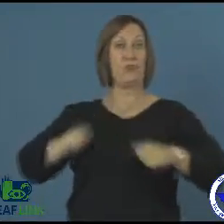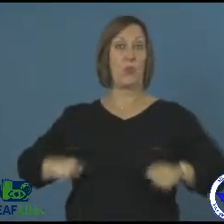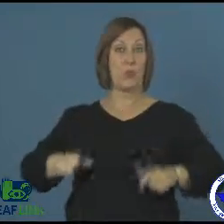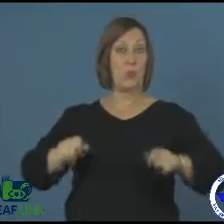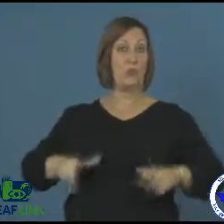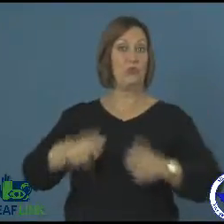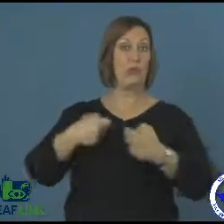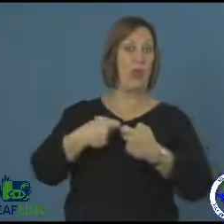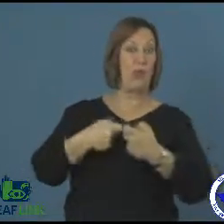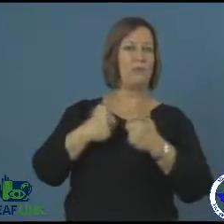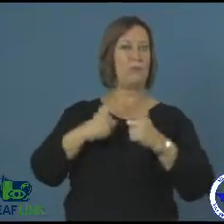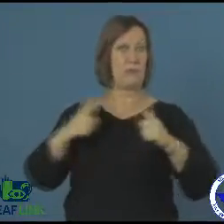a mandatory evacuation.